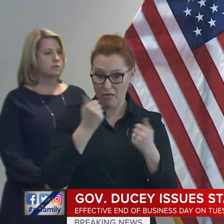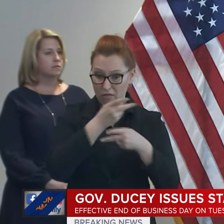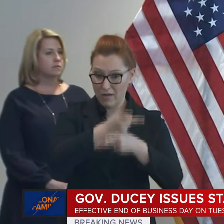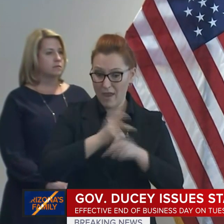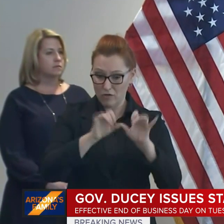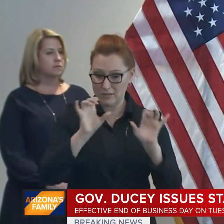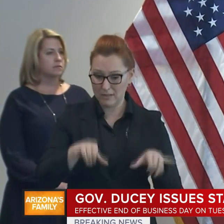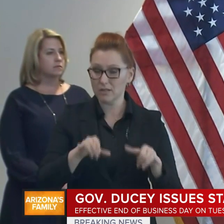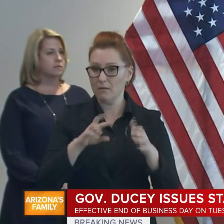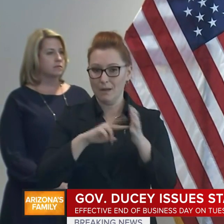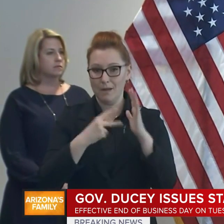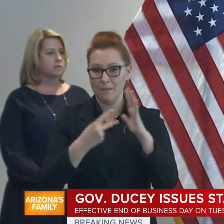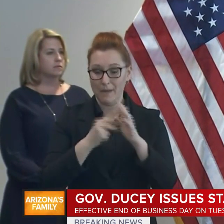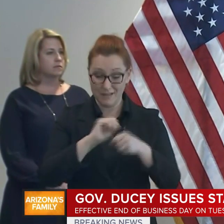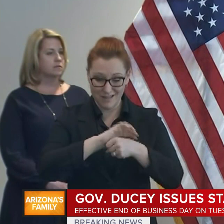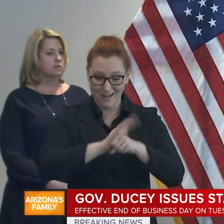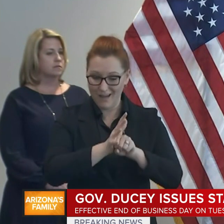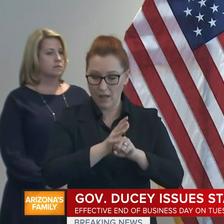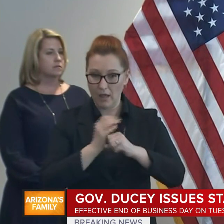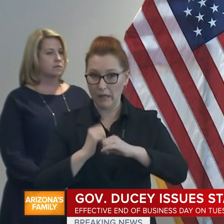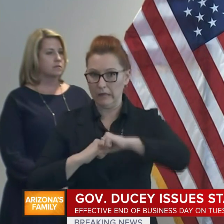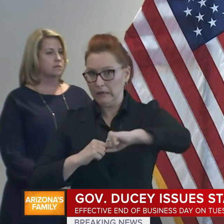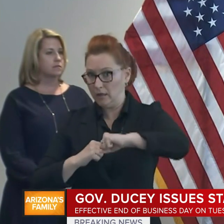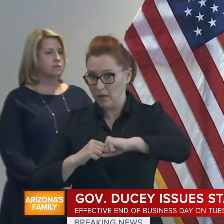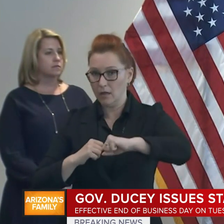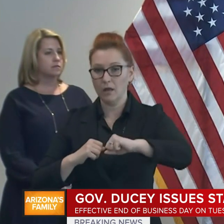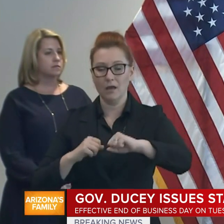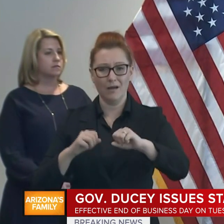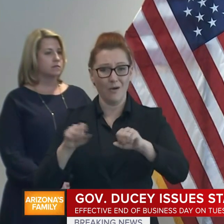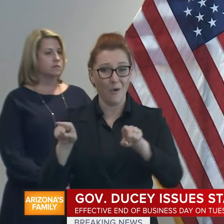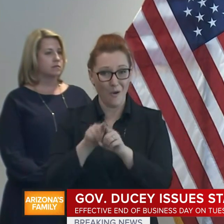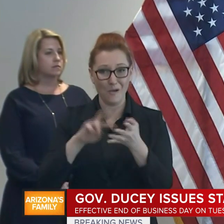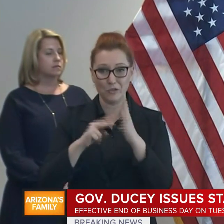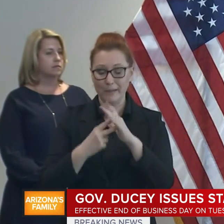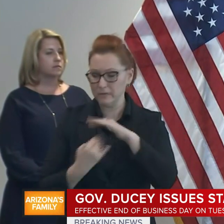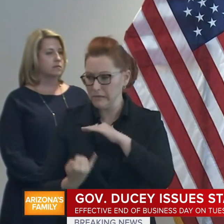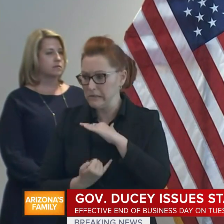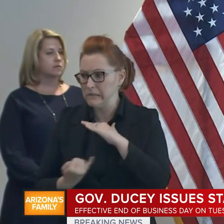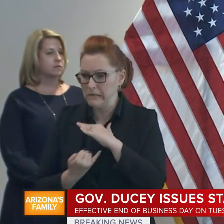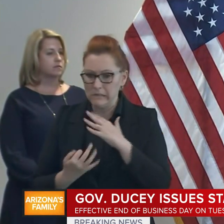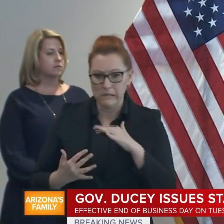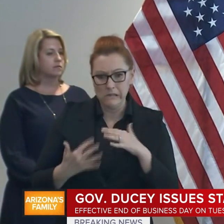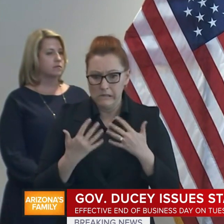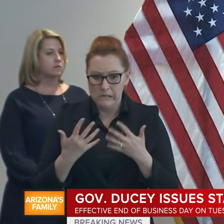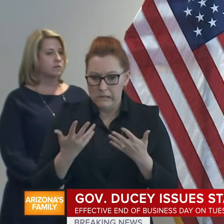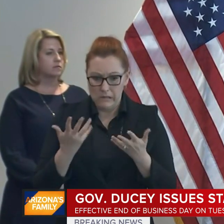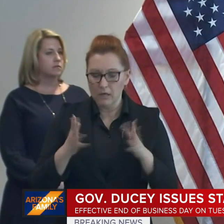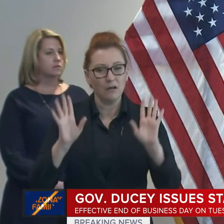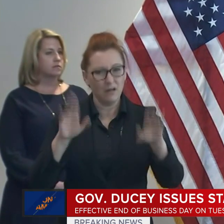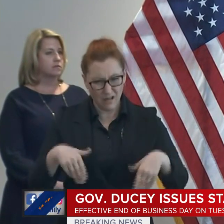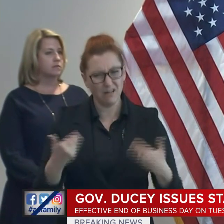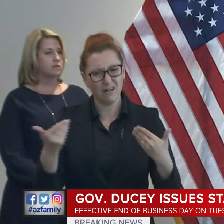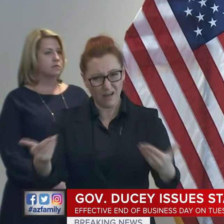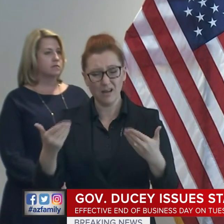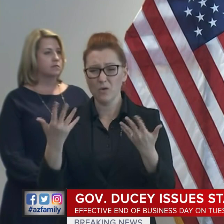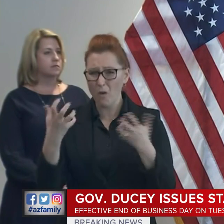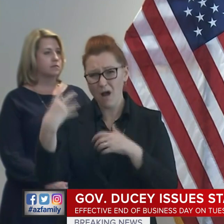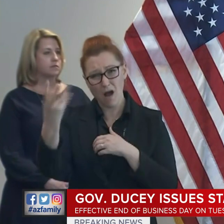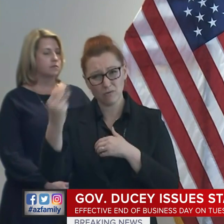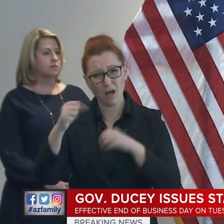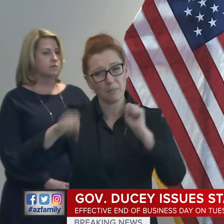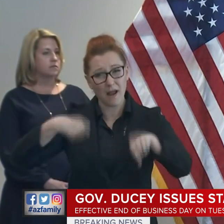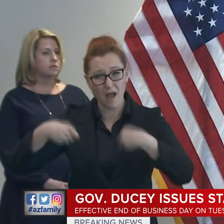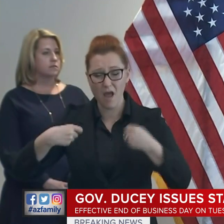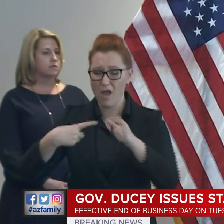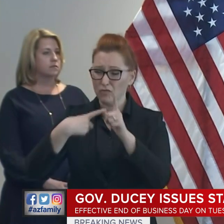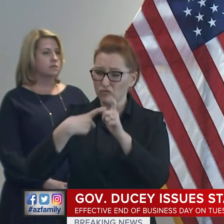but allowing people to not go stir-crazy and to be active and if they want to get on their bike or go for a walk or a run, and then taking